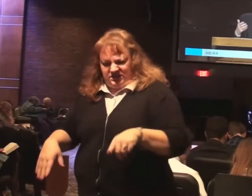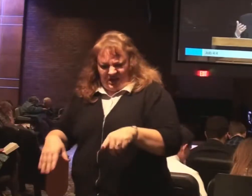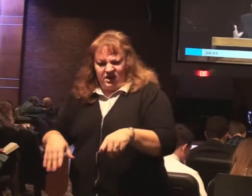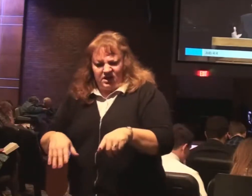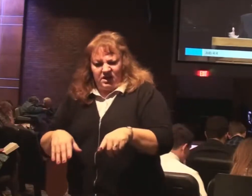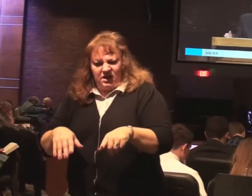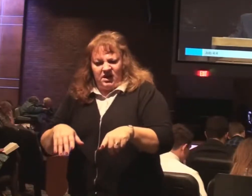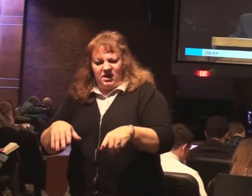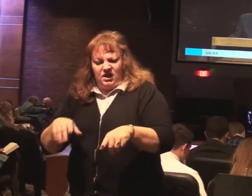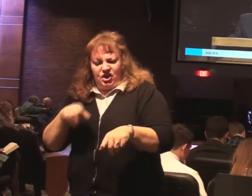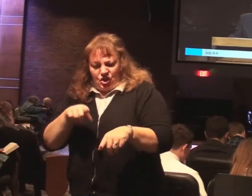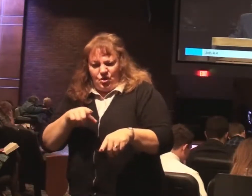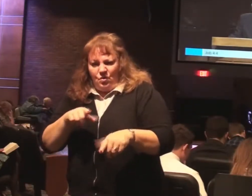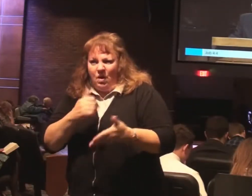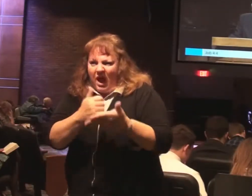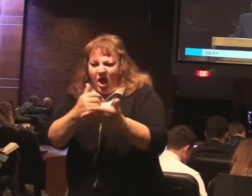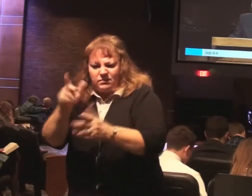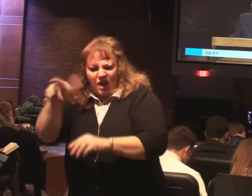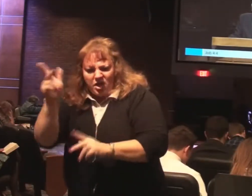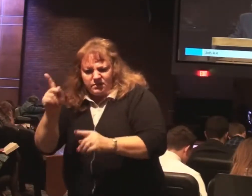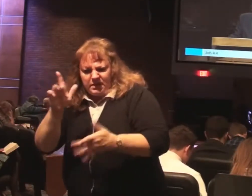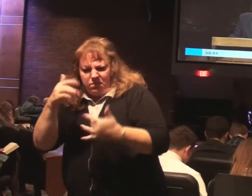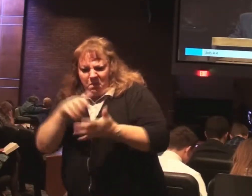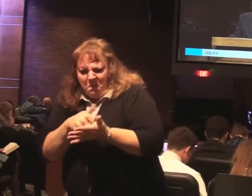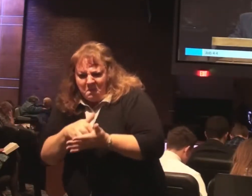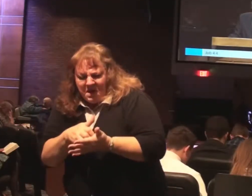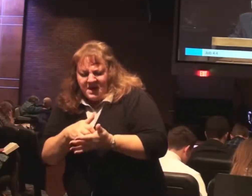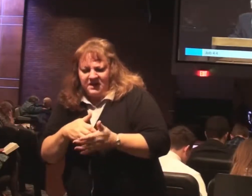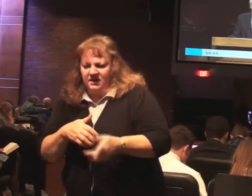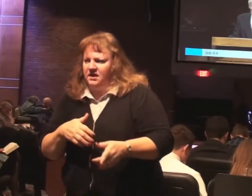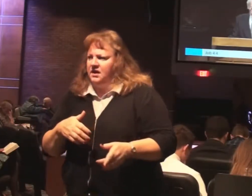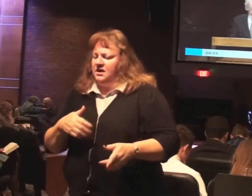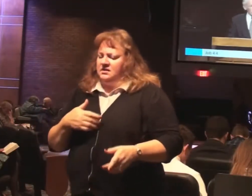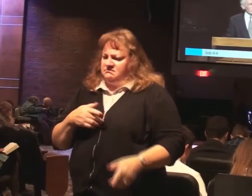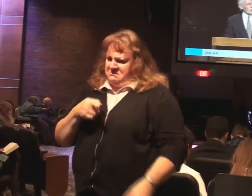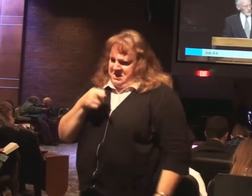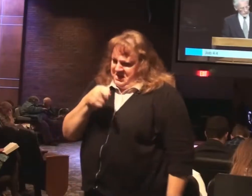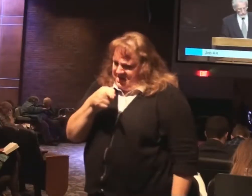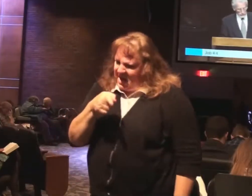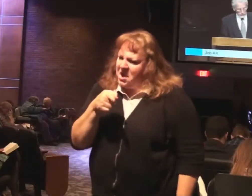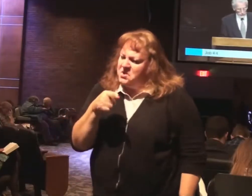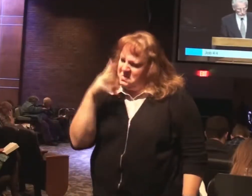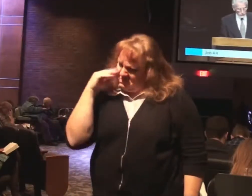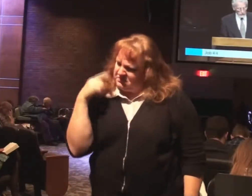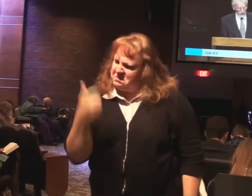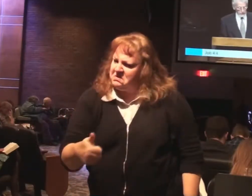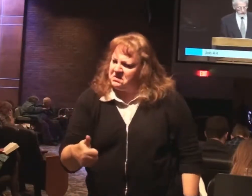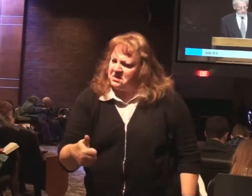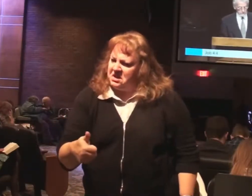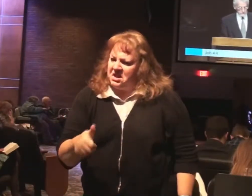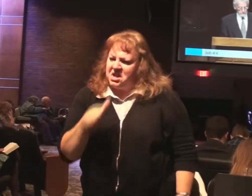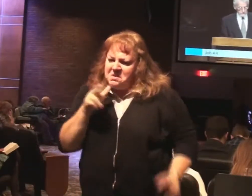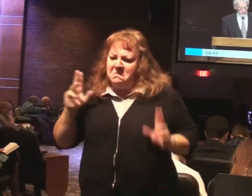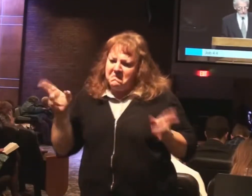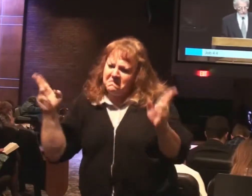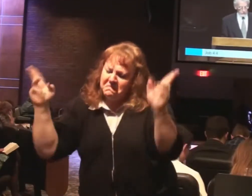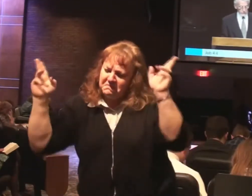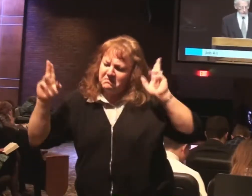to strengthen people in that condition. Then he rebukes him. Now you're going through it and you're impatient. You're